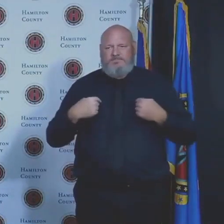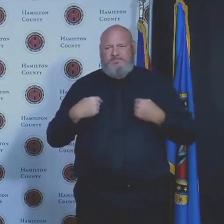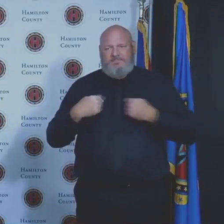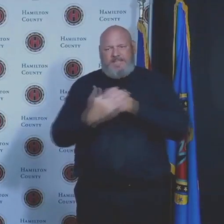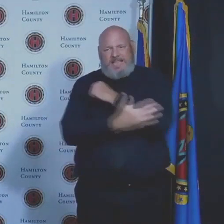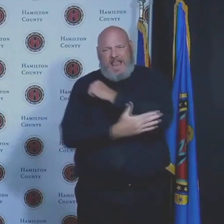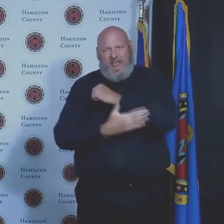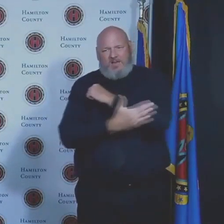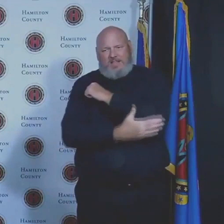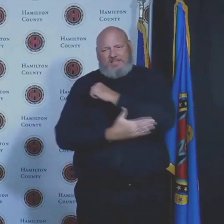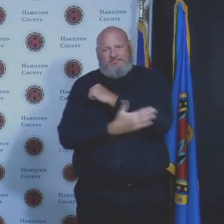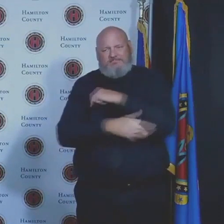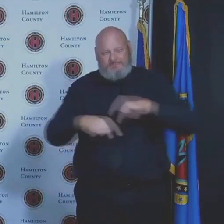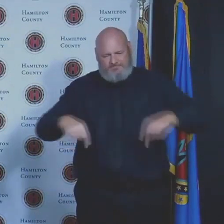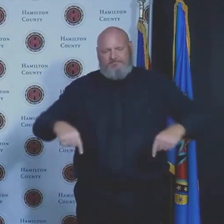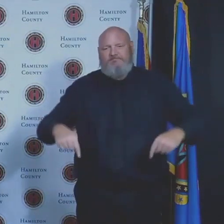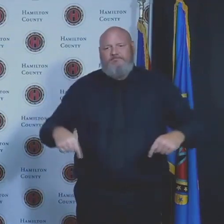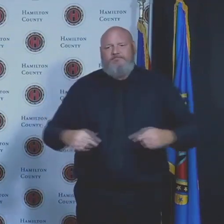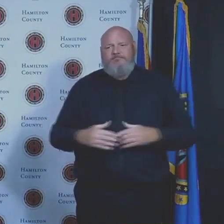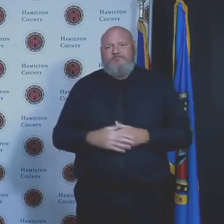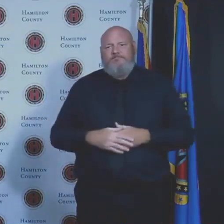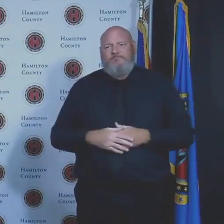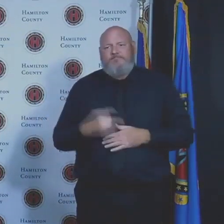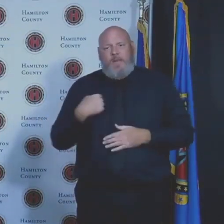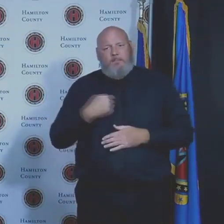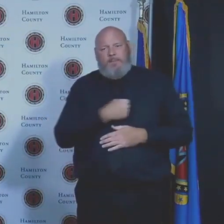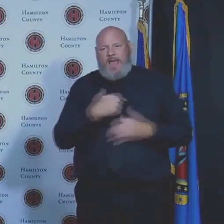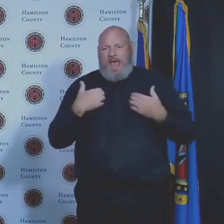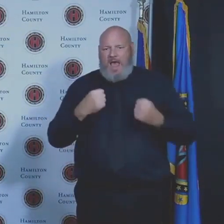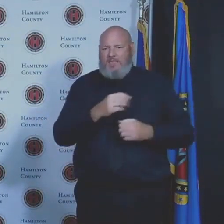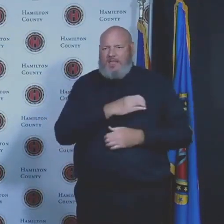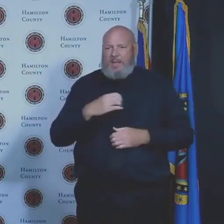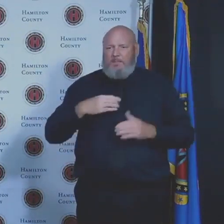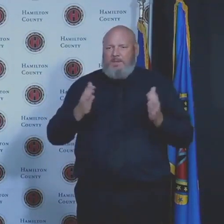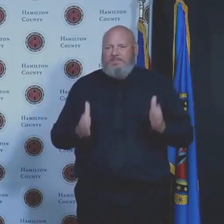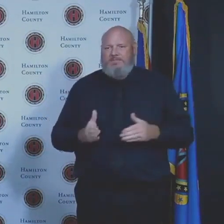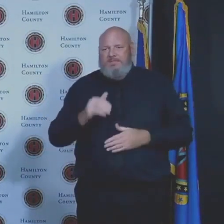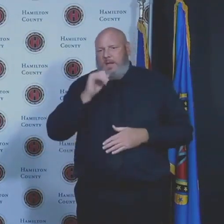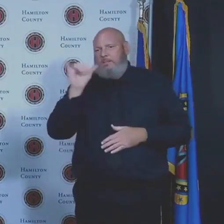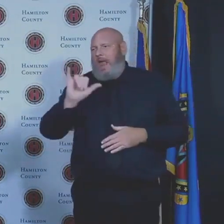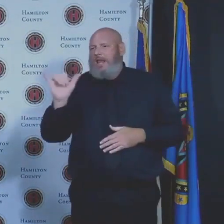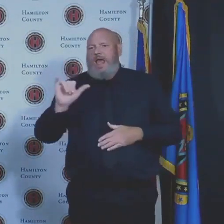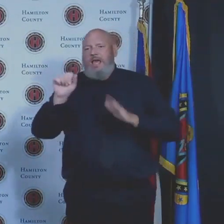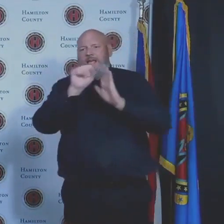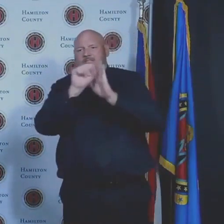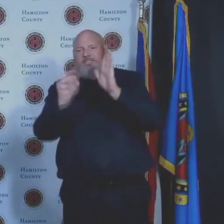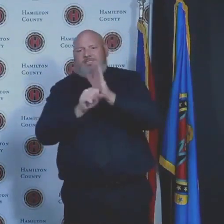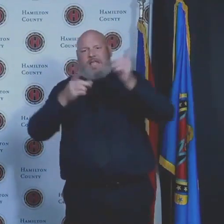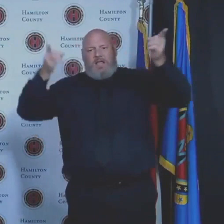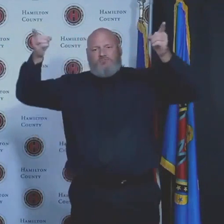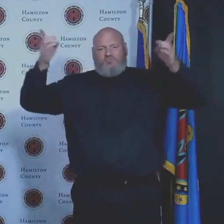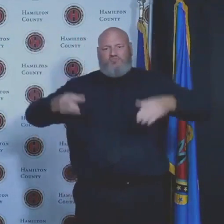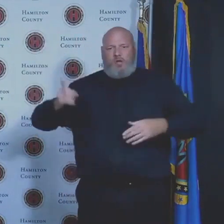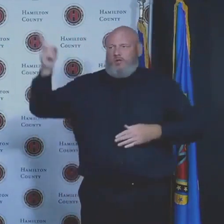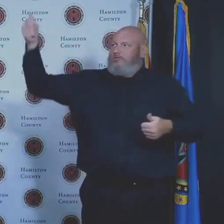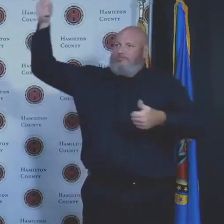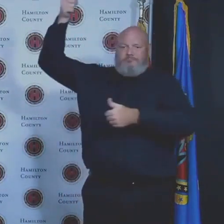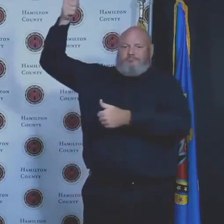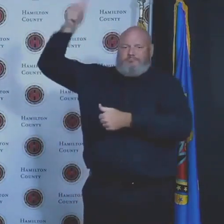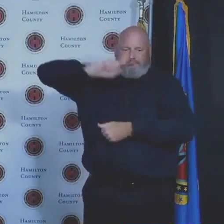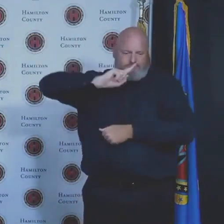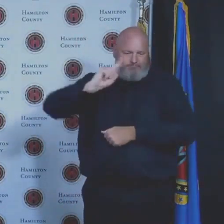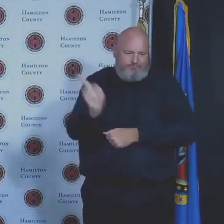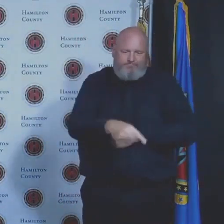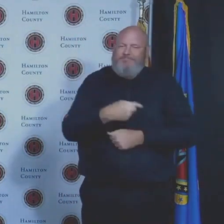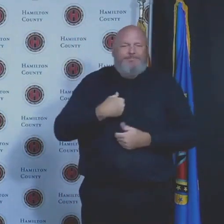close down the economy, as the director of health did, to slow the spread of COVID-19. Okay, so the most you can say is wear your mask, wash your